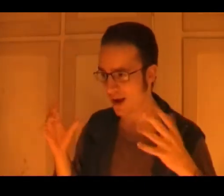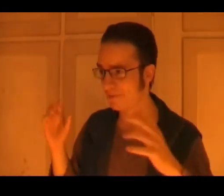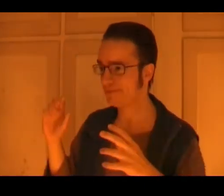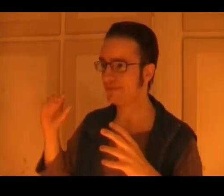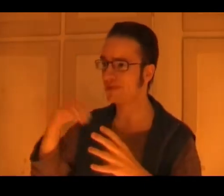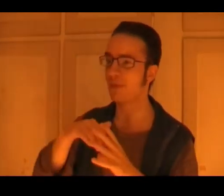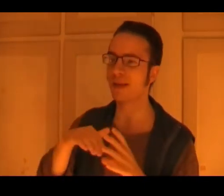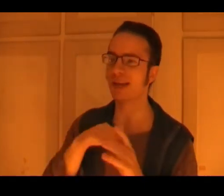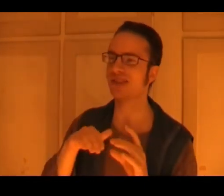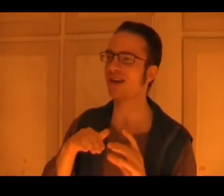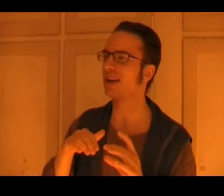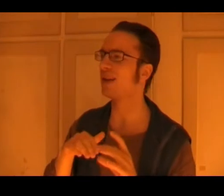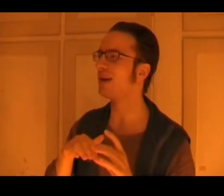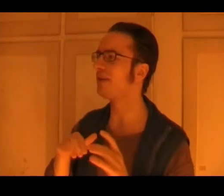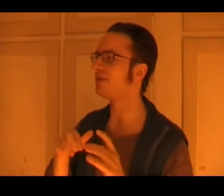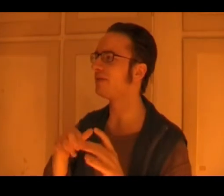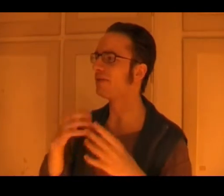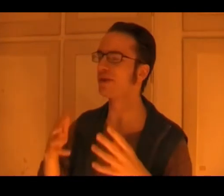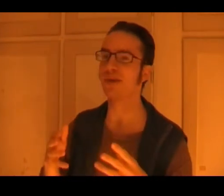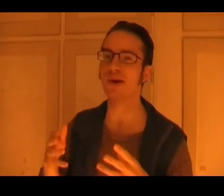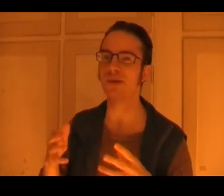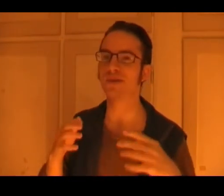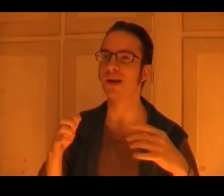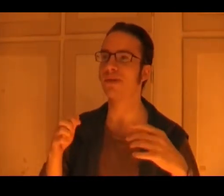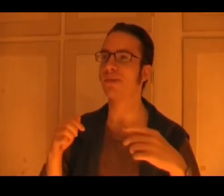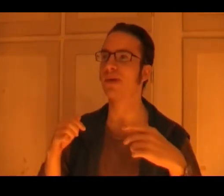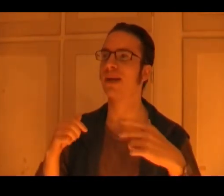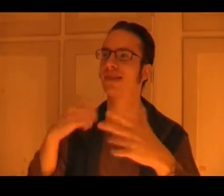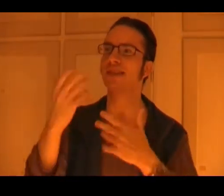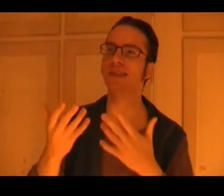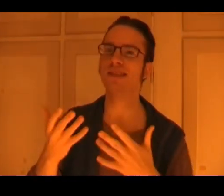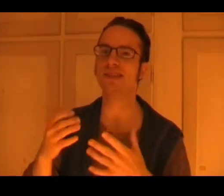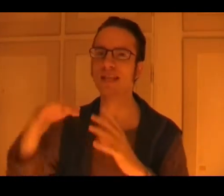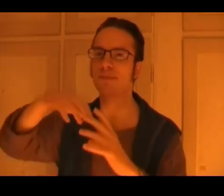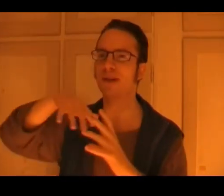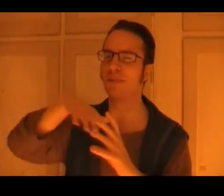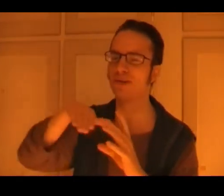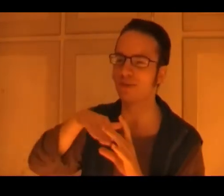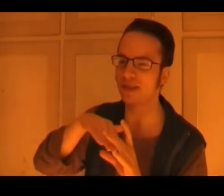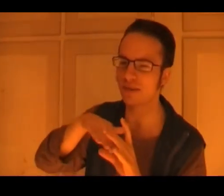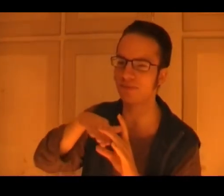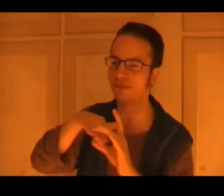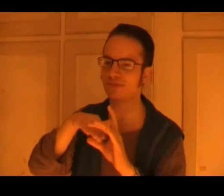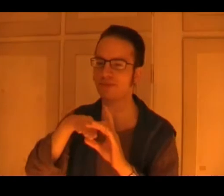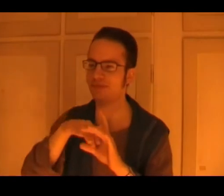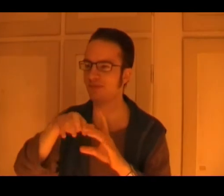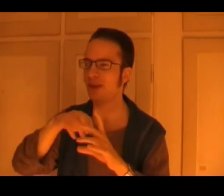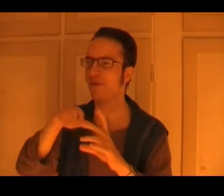anyway, something gets stuck in there, first I thought it was gonna be something we'd actually seen, but it appears to be some bit of